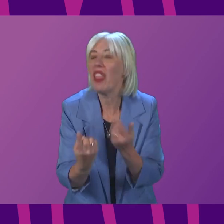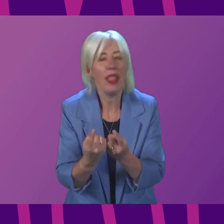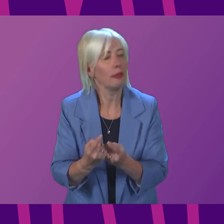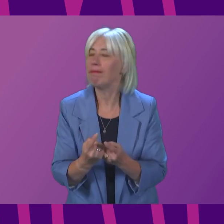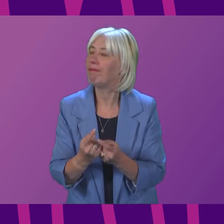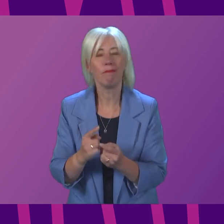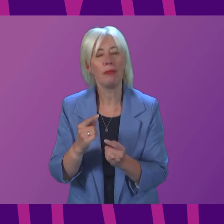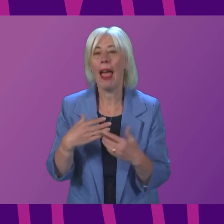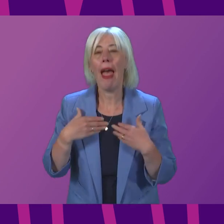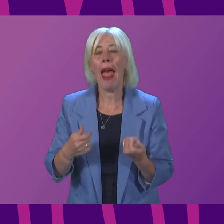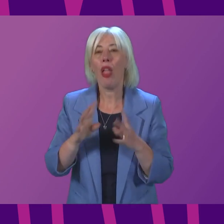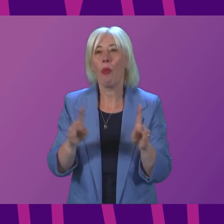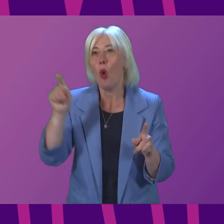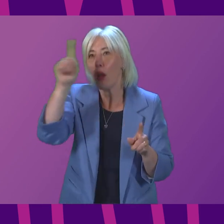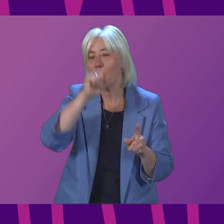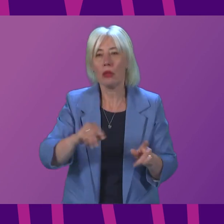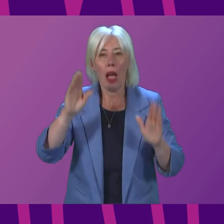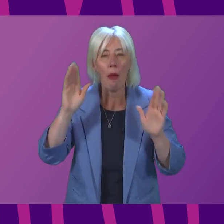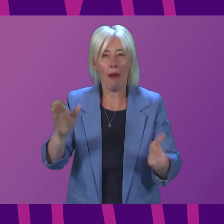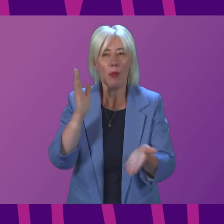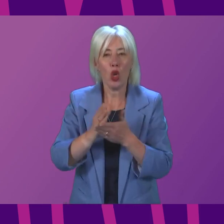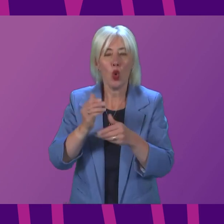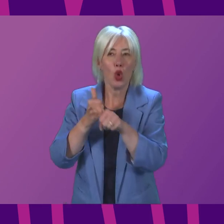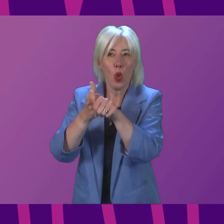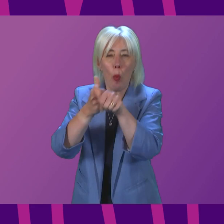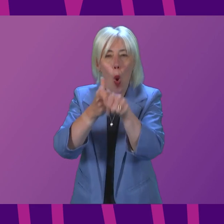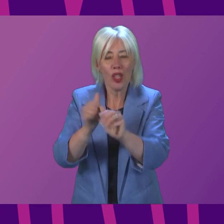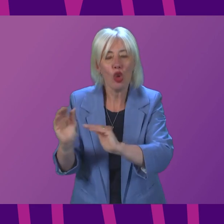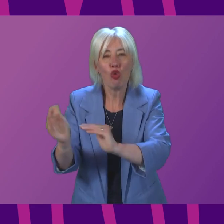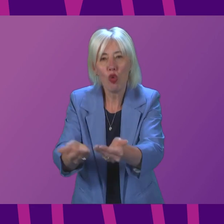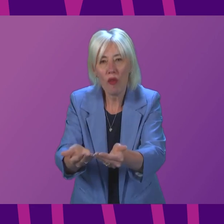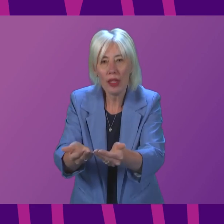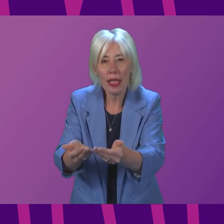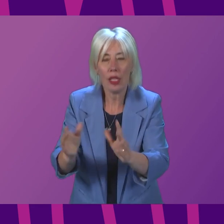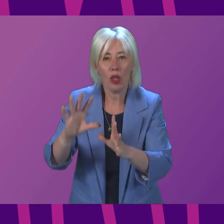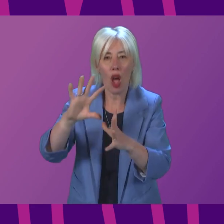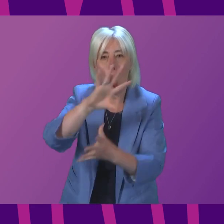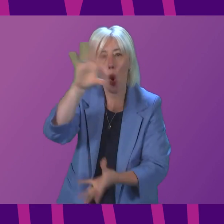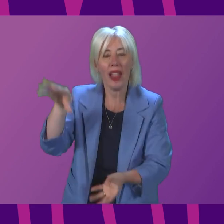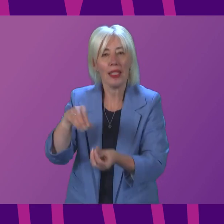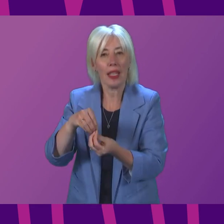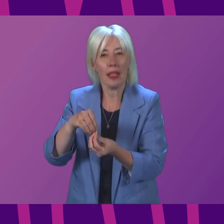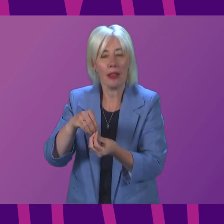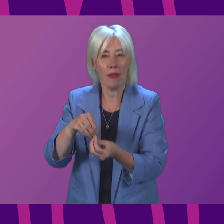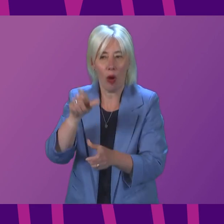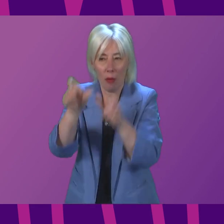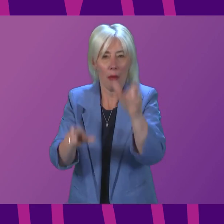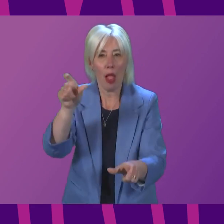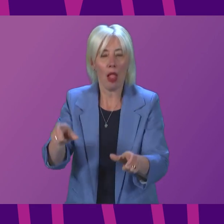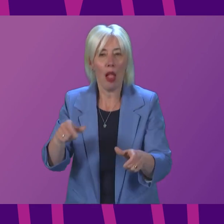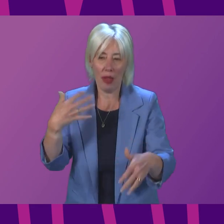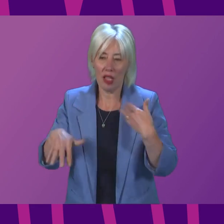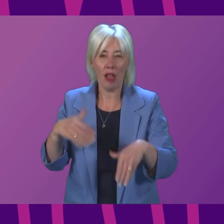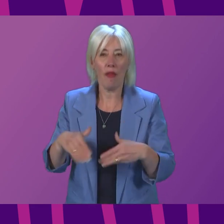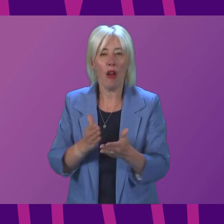health boards have to ensure is that they have support services in place holistically for people suffering from long